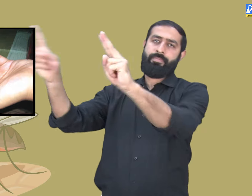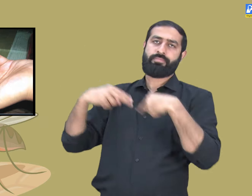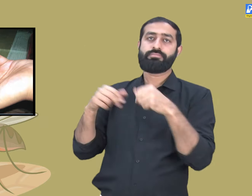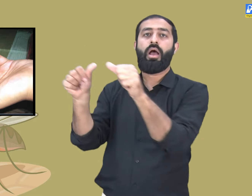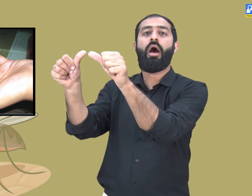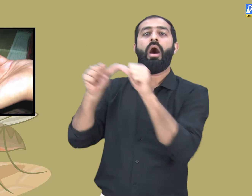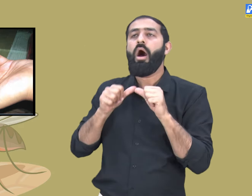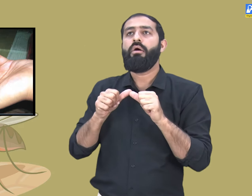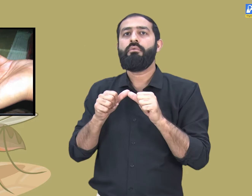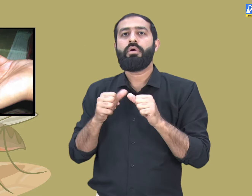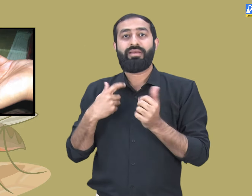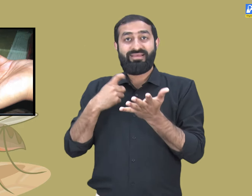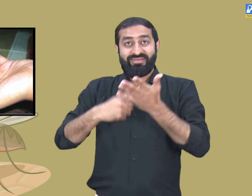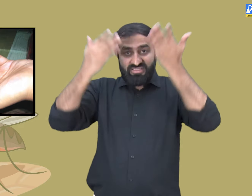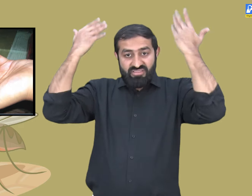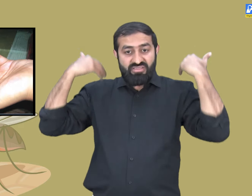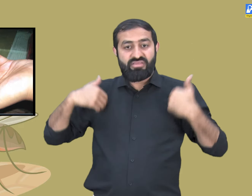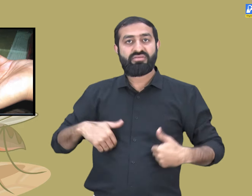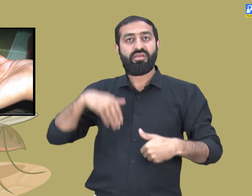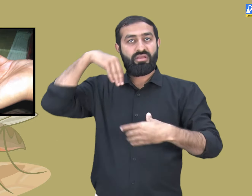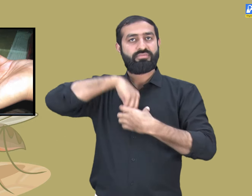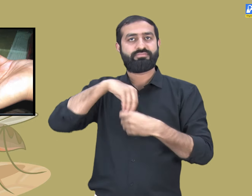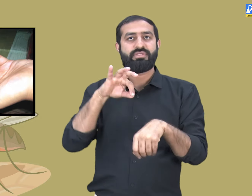That's how we came to know that I had malaria.